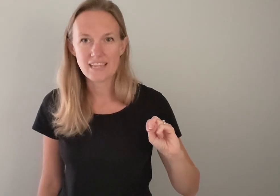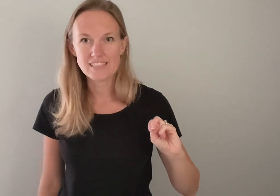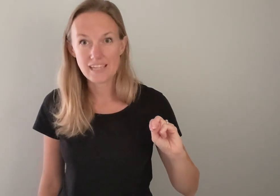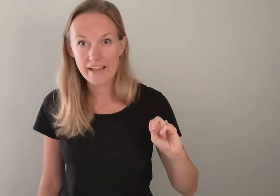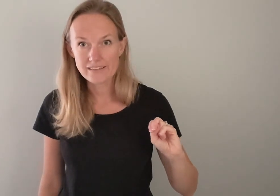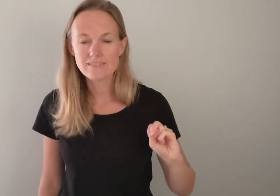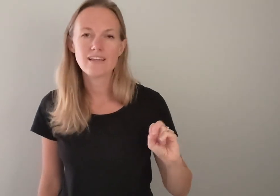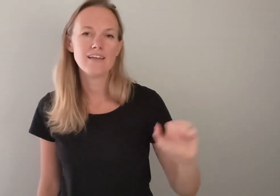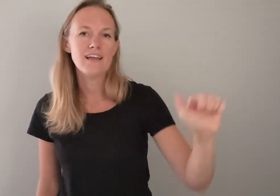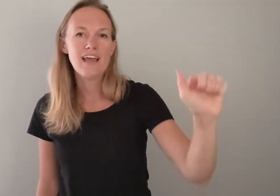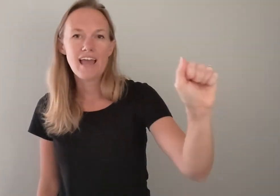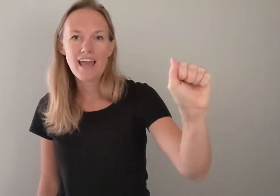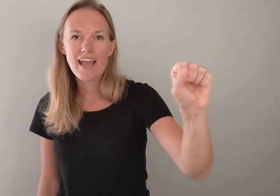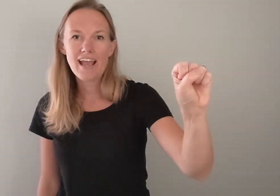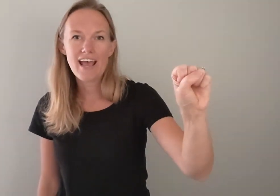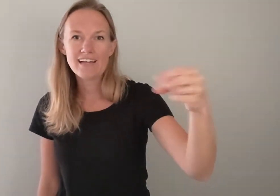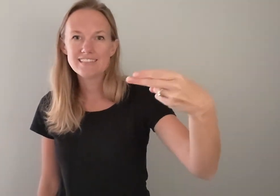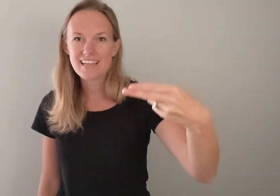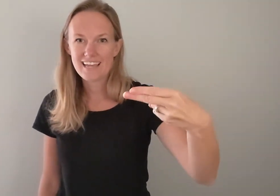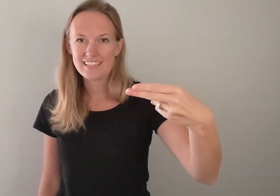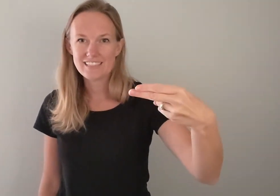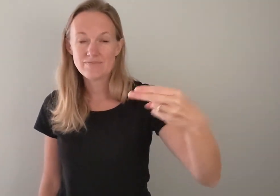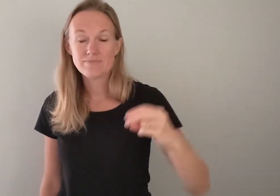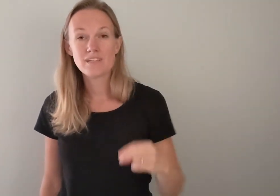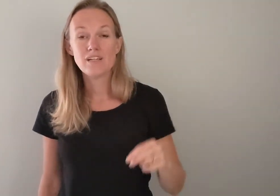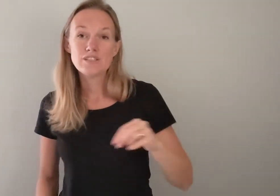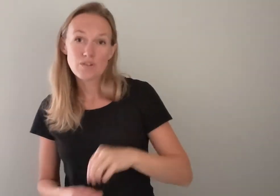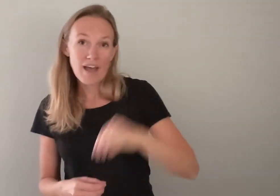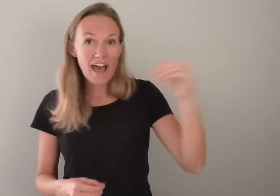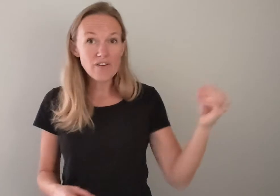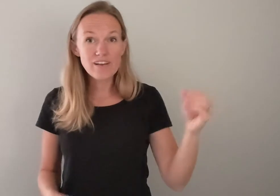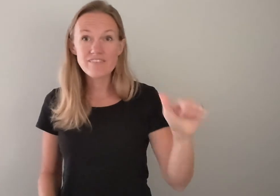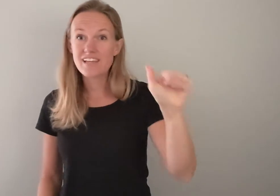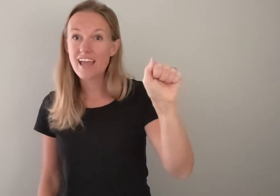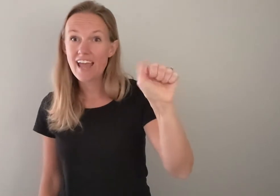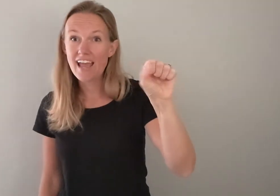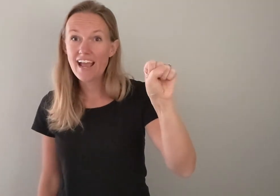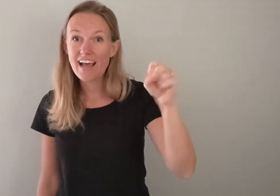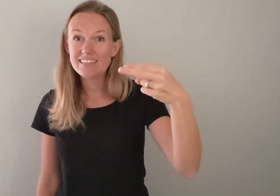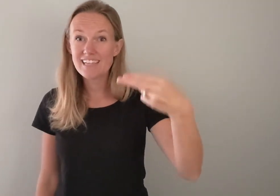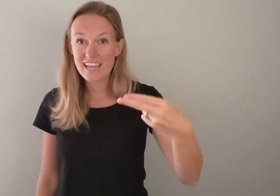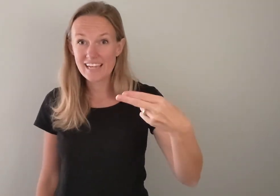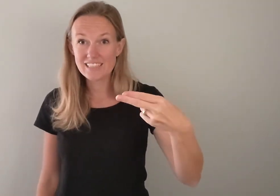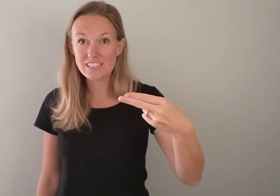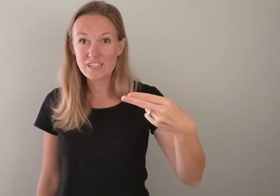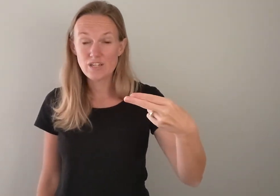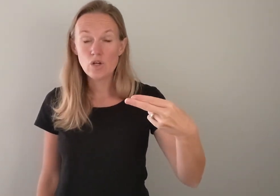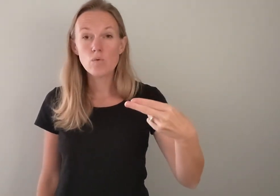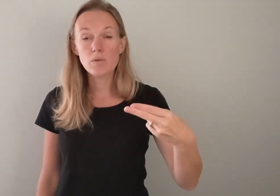h e s okay a s h so out of the a s h we